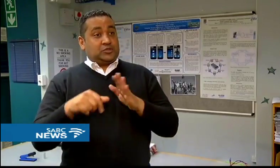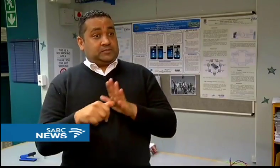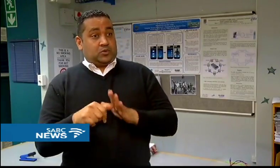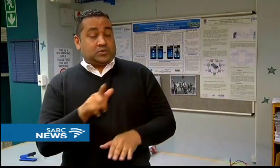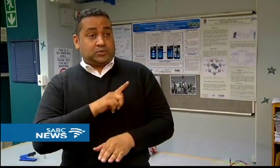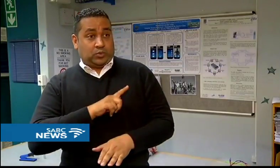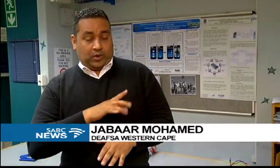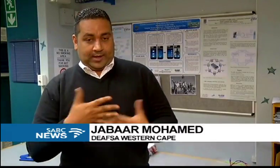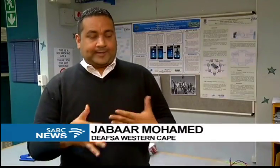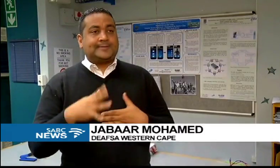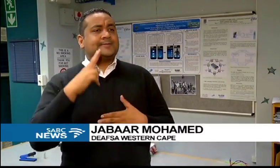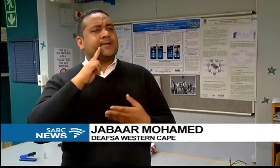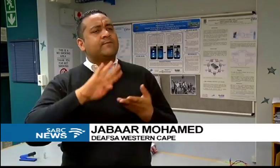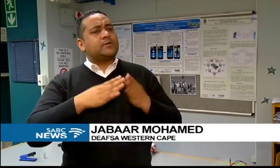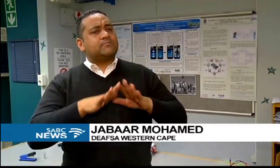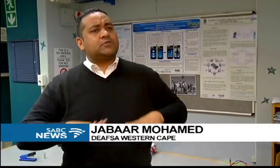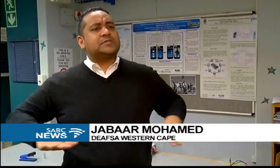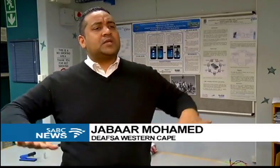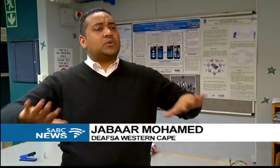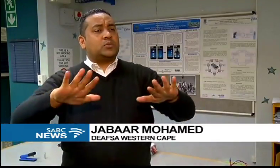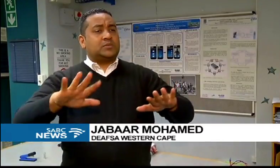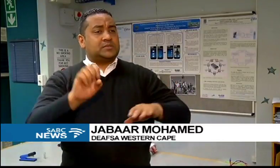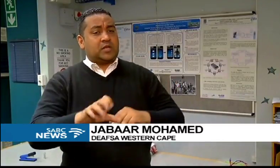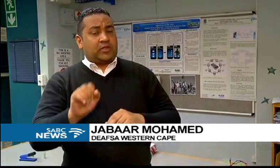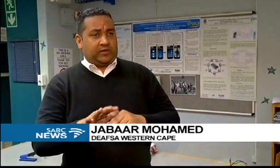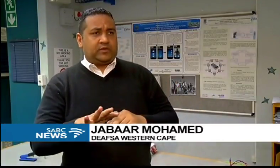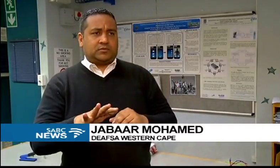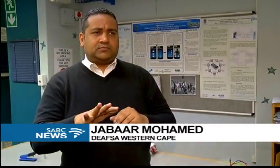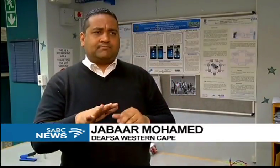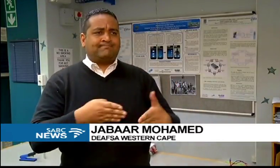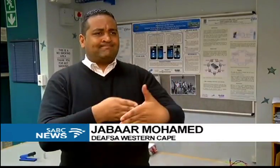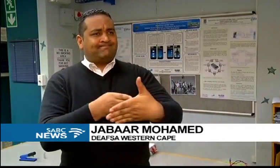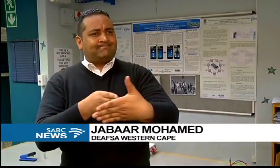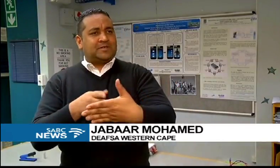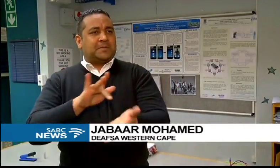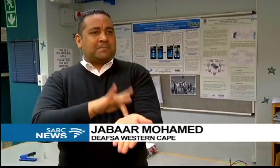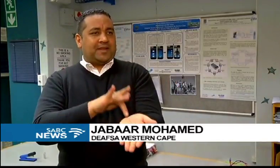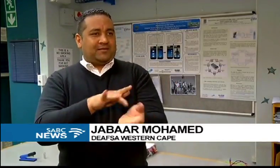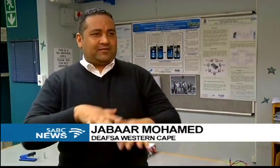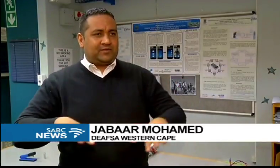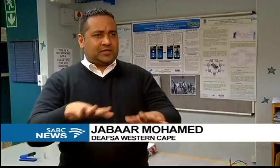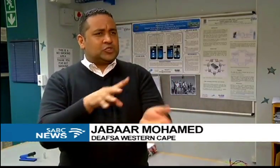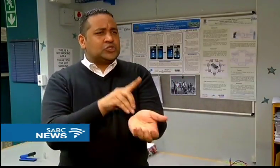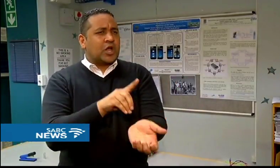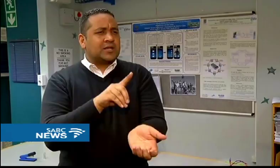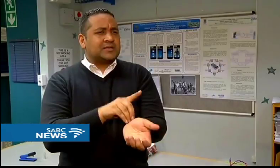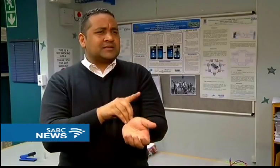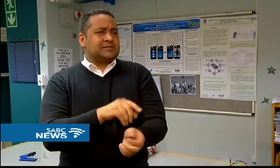This project is extremely important. The reason for that is that within the deaf communities in South Africa, there's a lot of barriers, especially in the medical